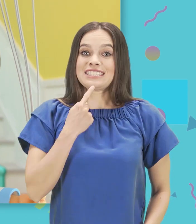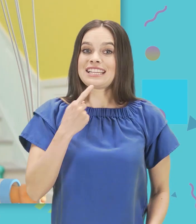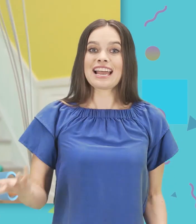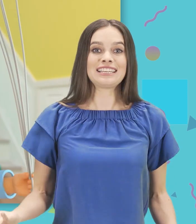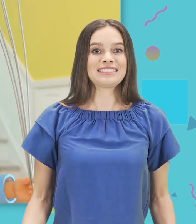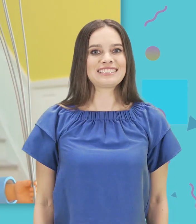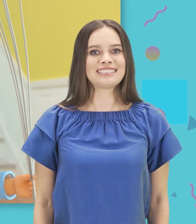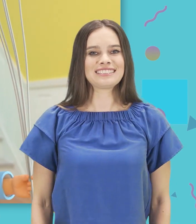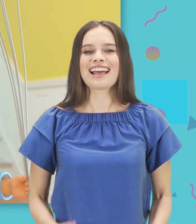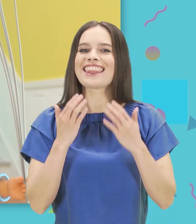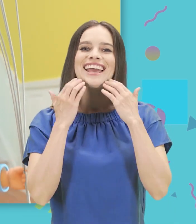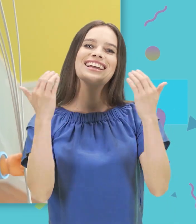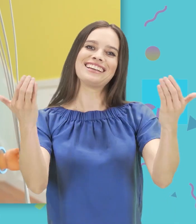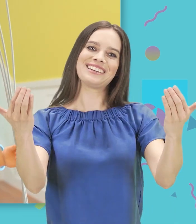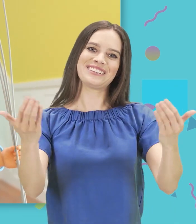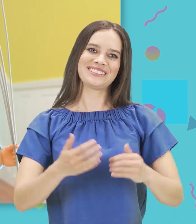say Thank you